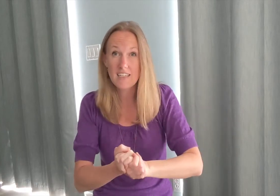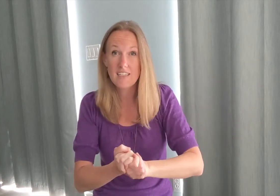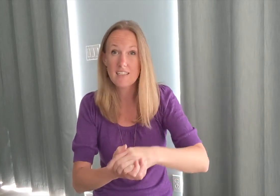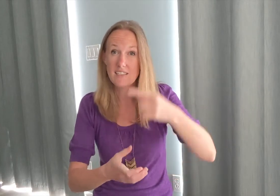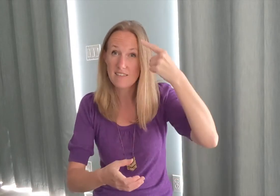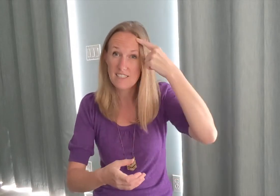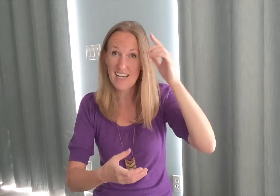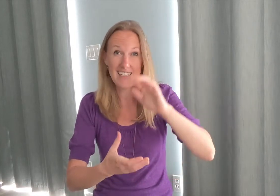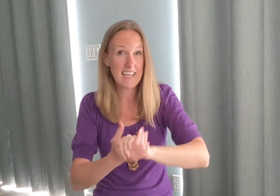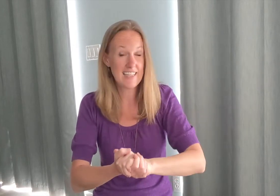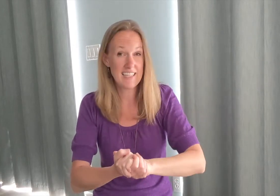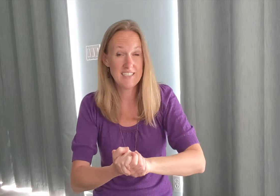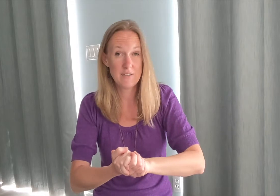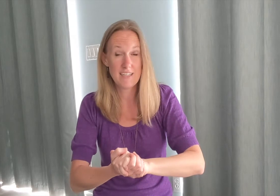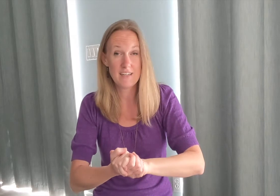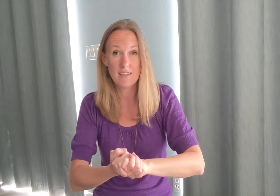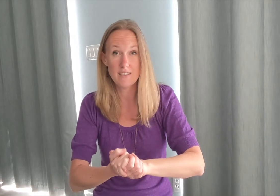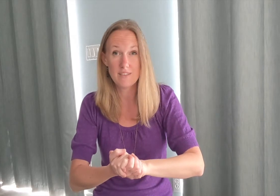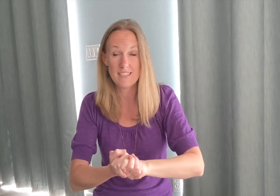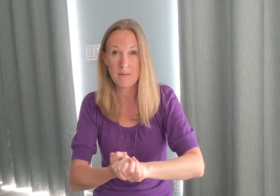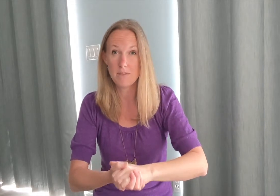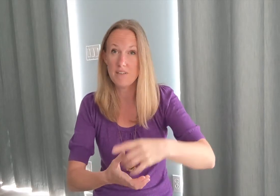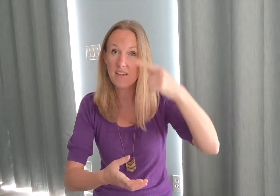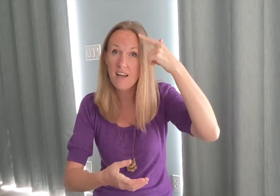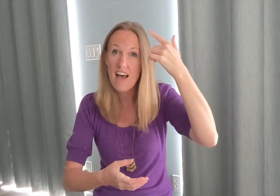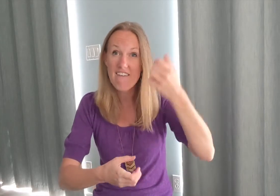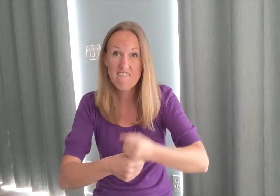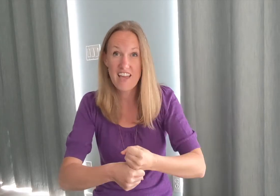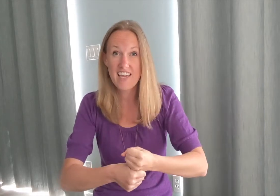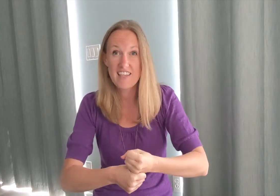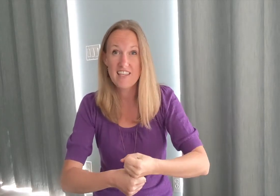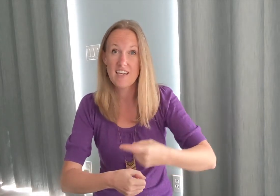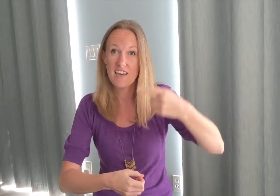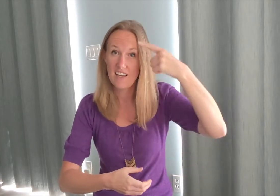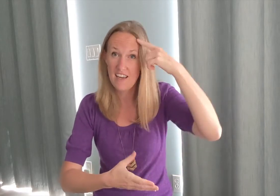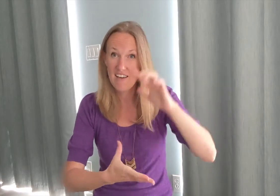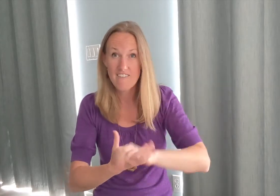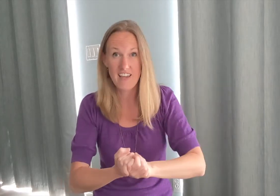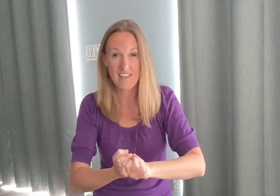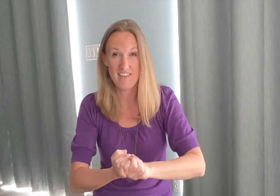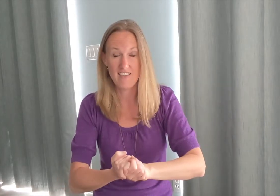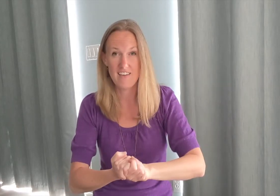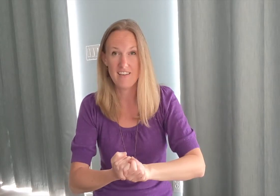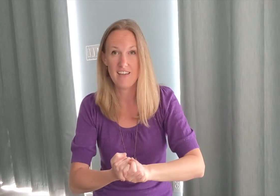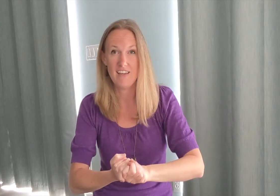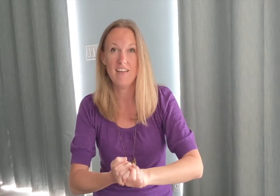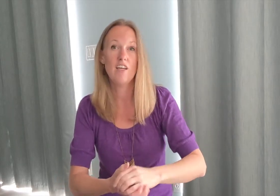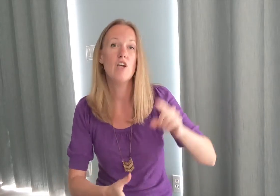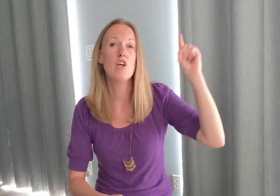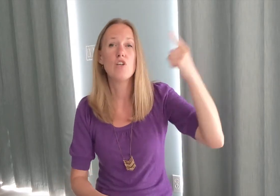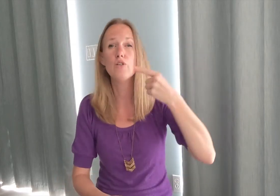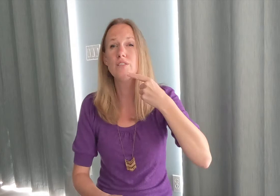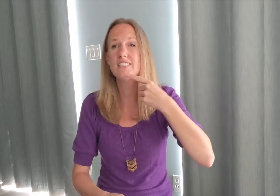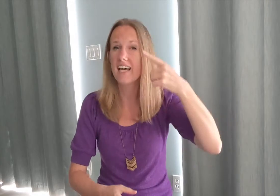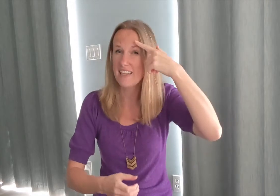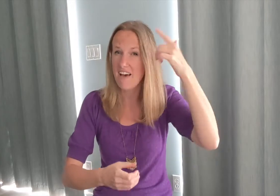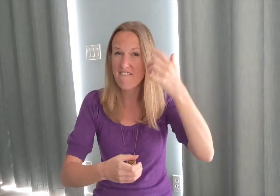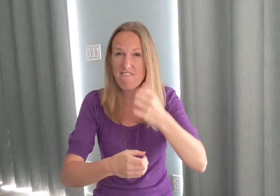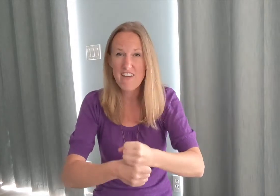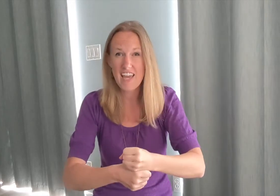signs like this so that's also acceptable faith faith okay you said that faith